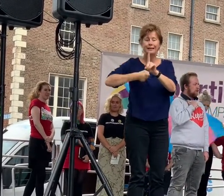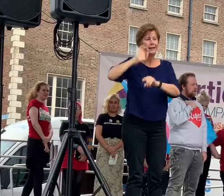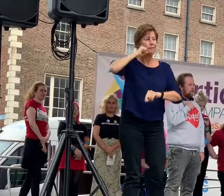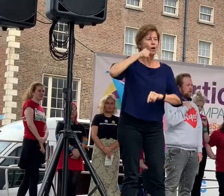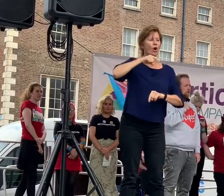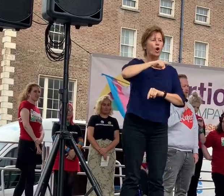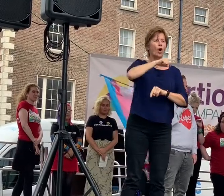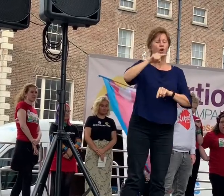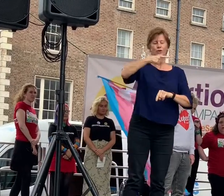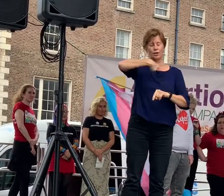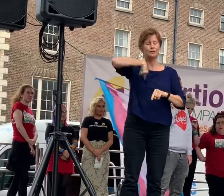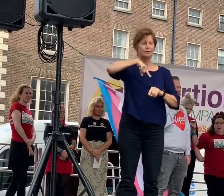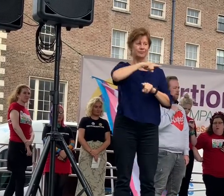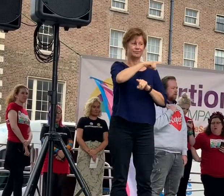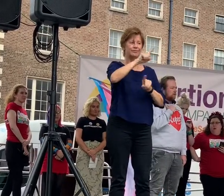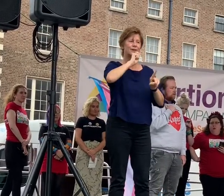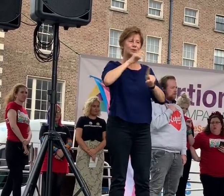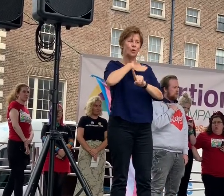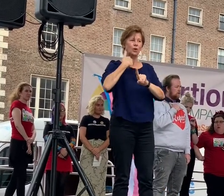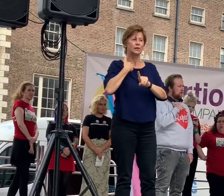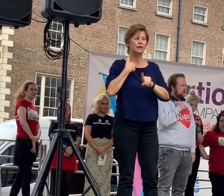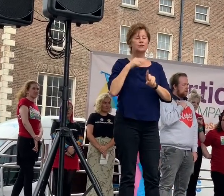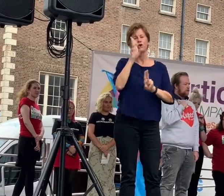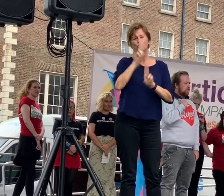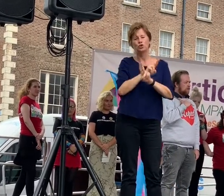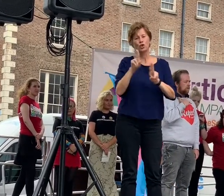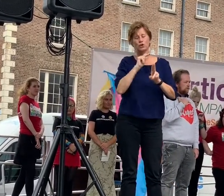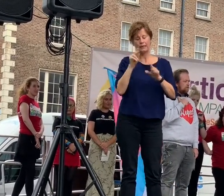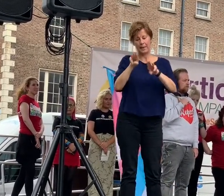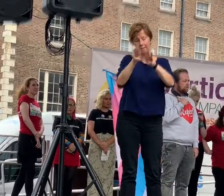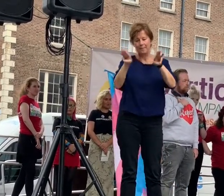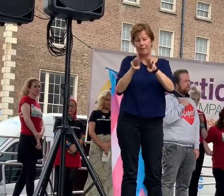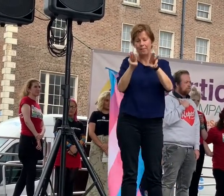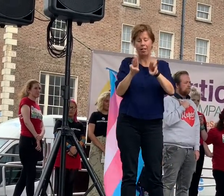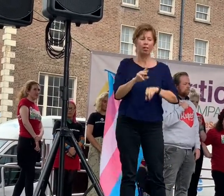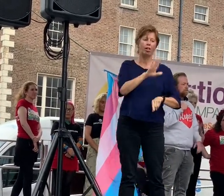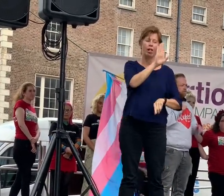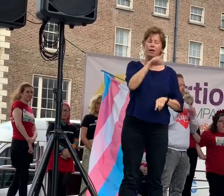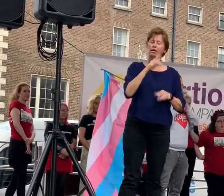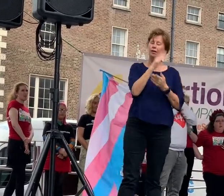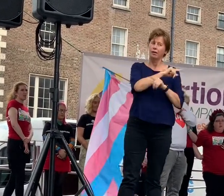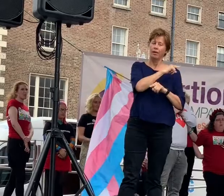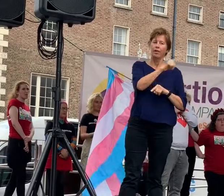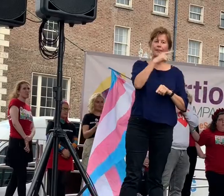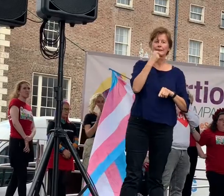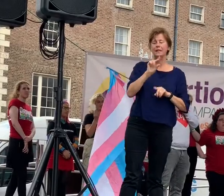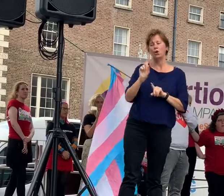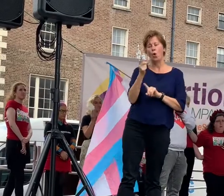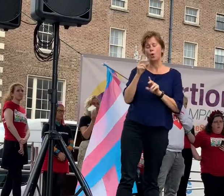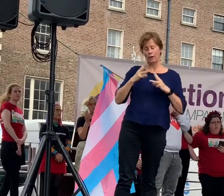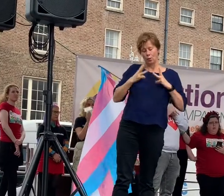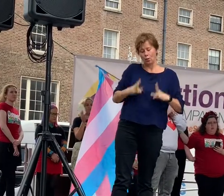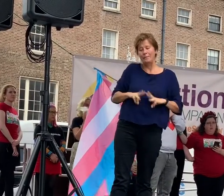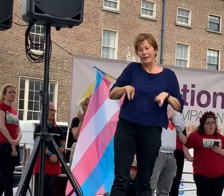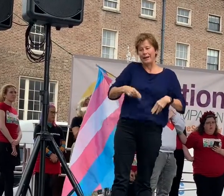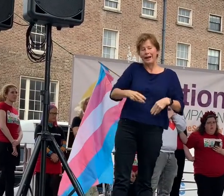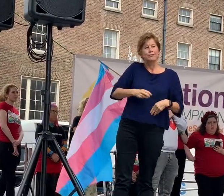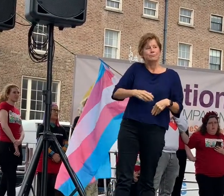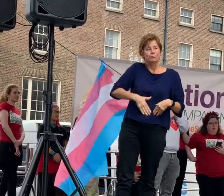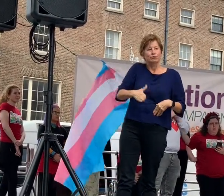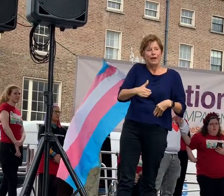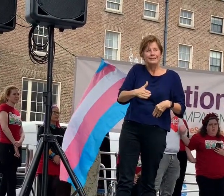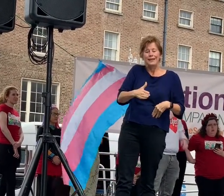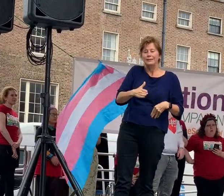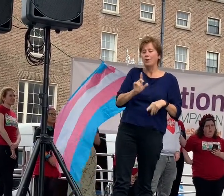because only women can get pregnant and that is incorrect. More than women can get pregnant. And I saw a really